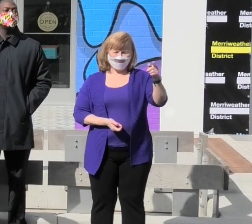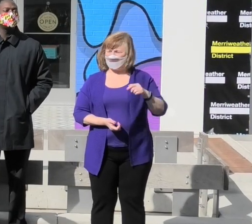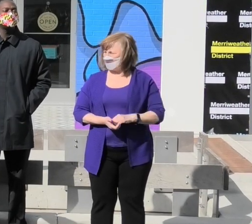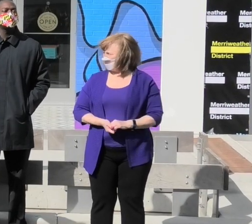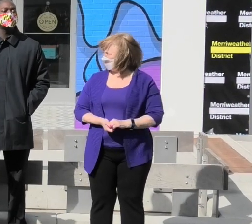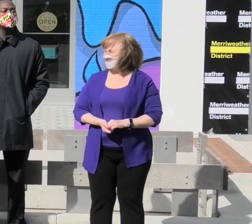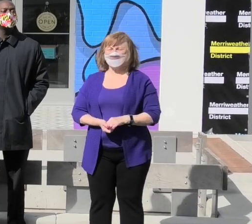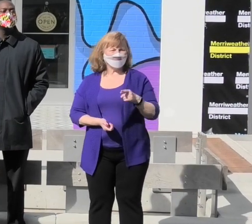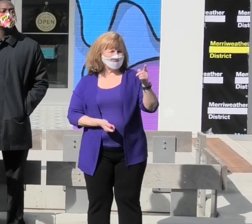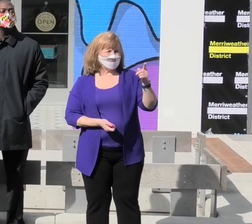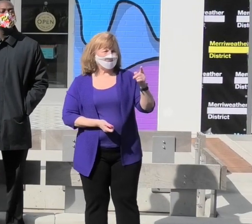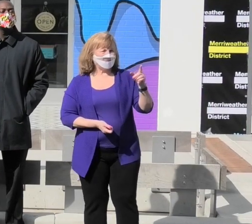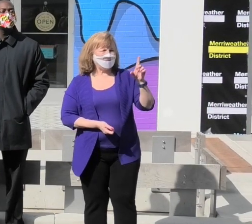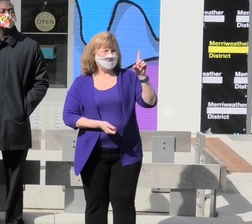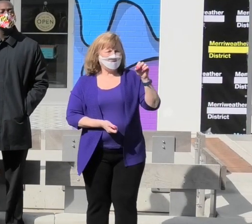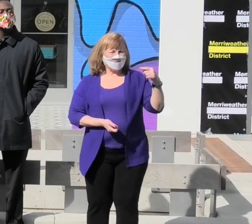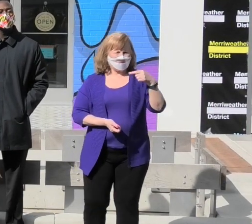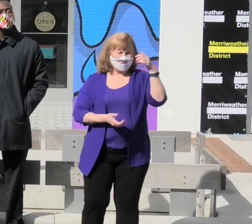Yes.